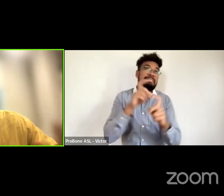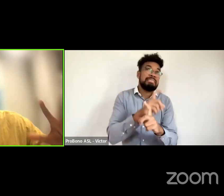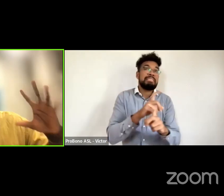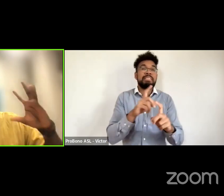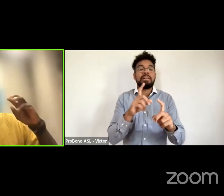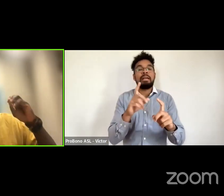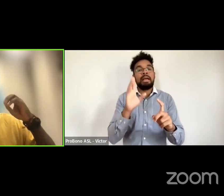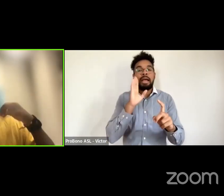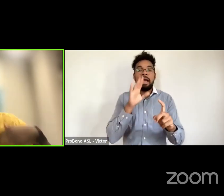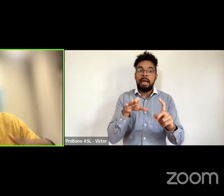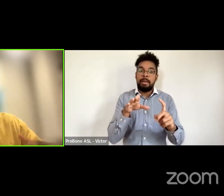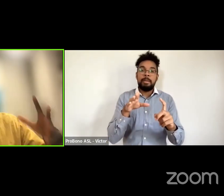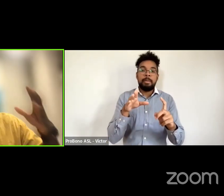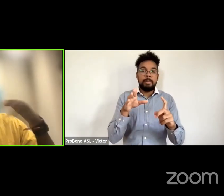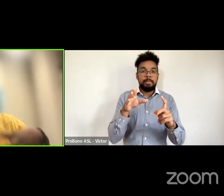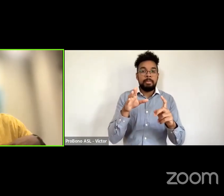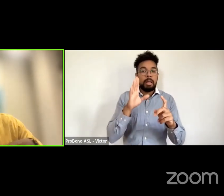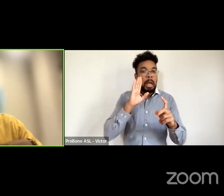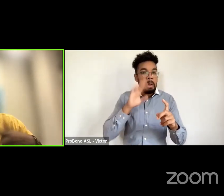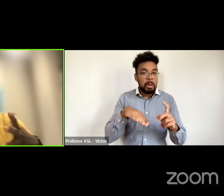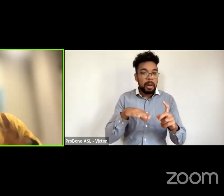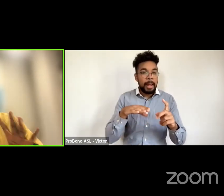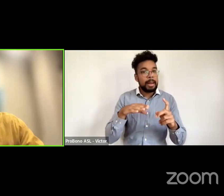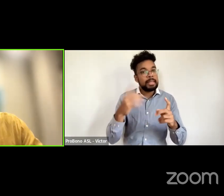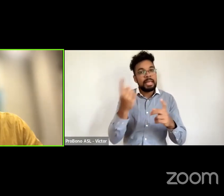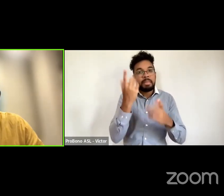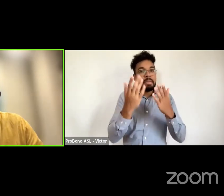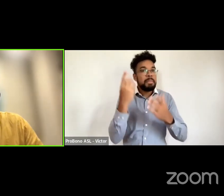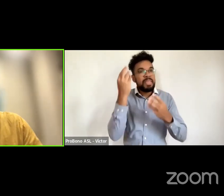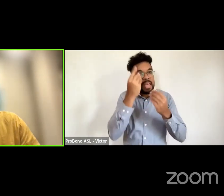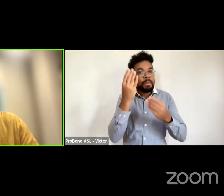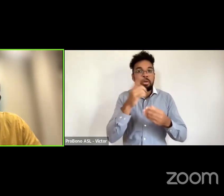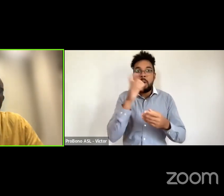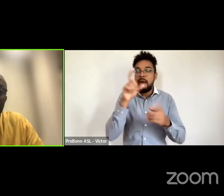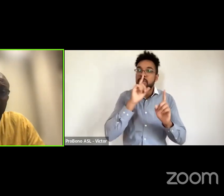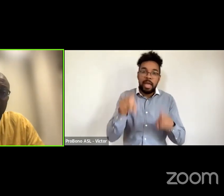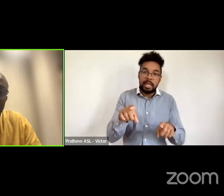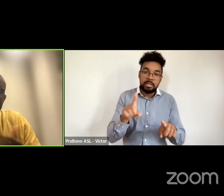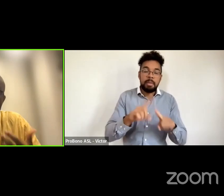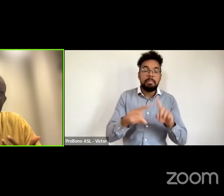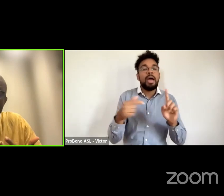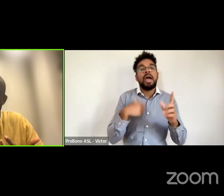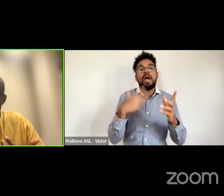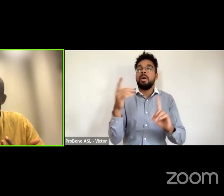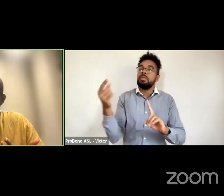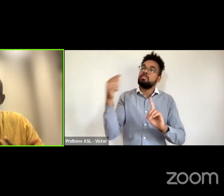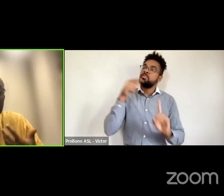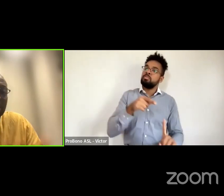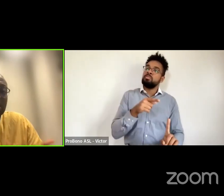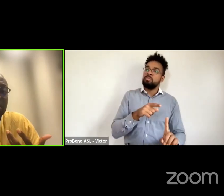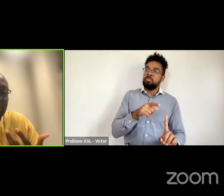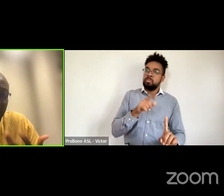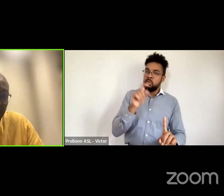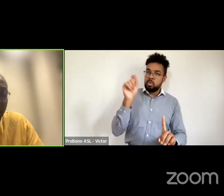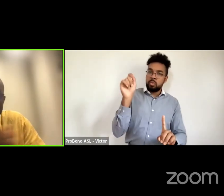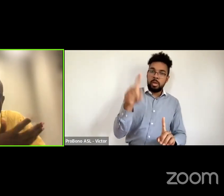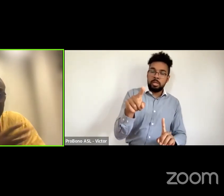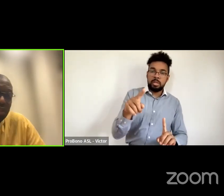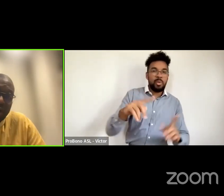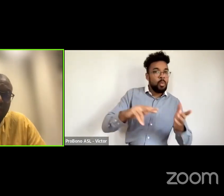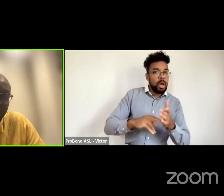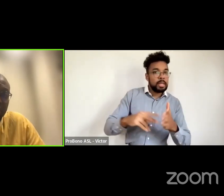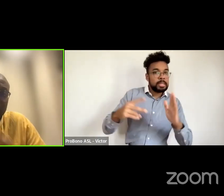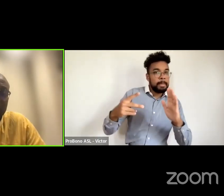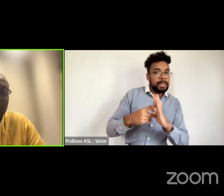that question to just kind of maybe it's just something for us to think about you don't have to answer that but i want to come back to the question of what does this mean